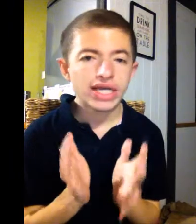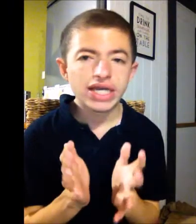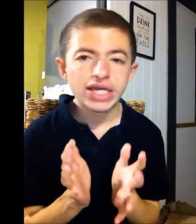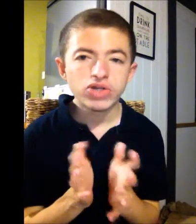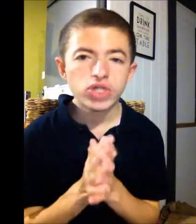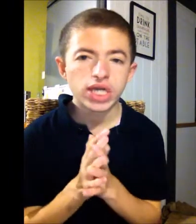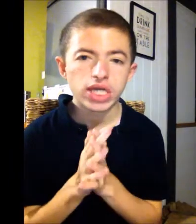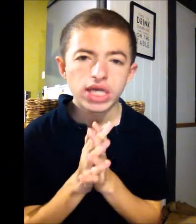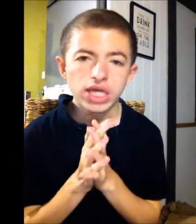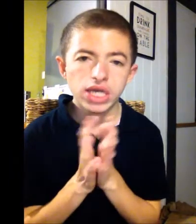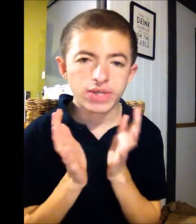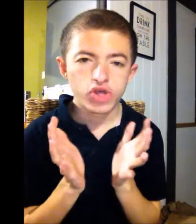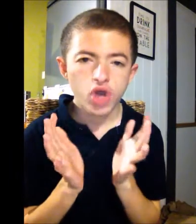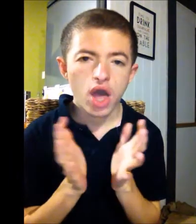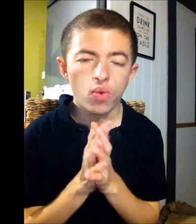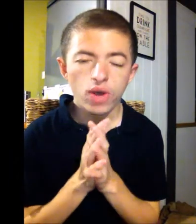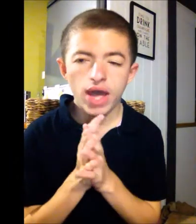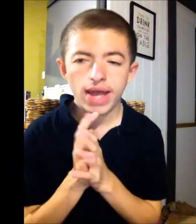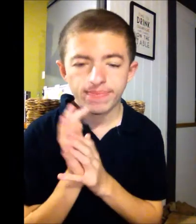interested in the show. Um,